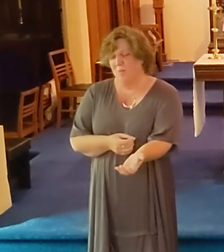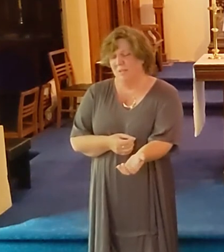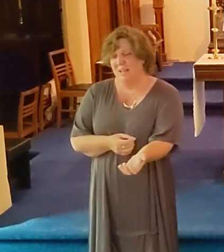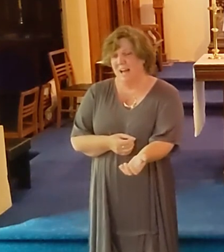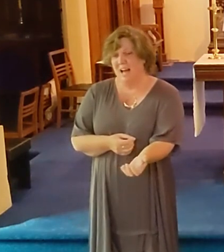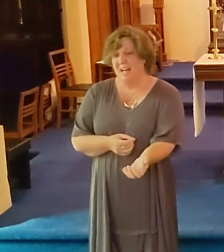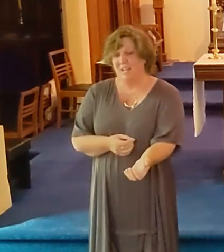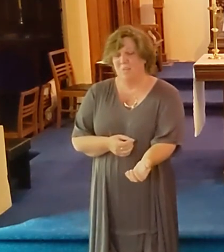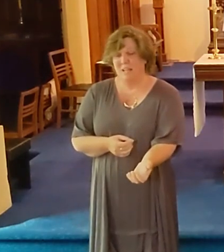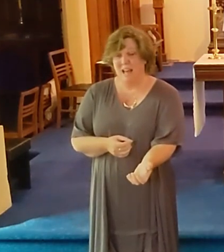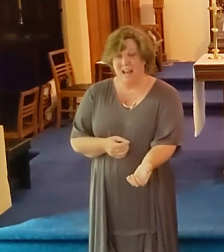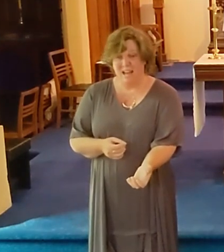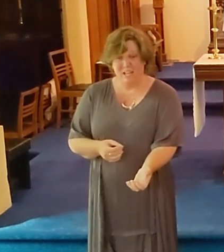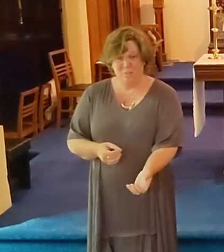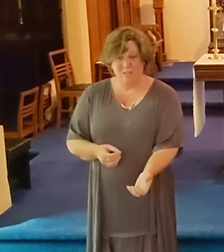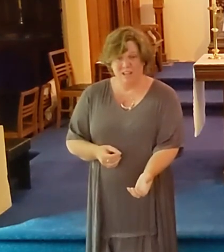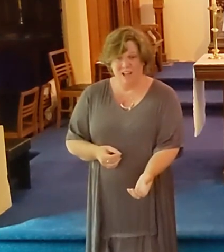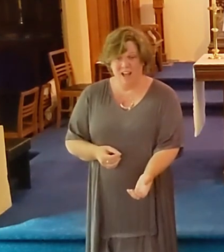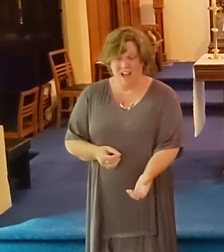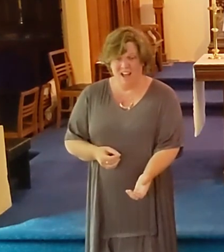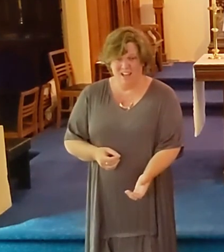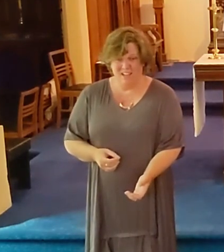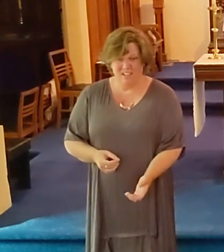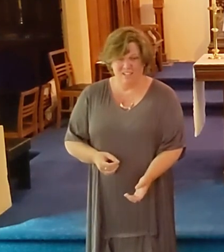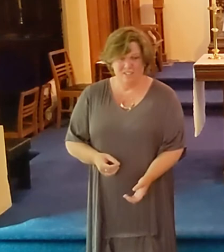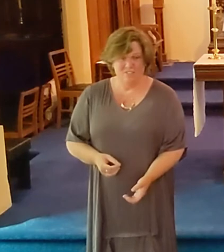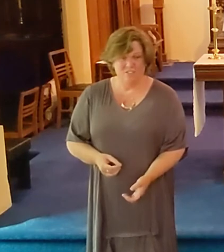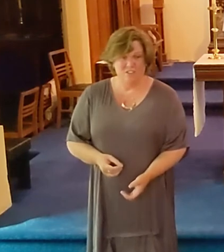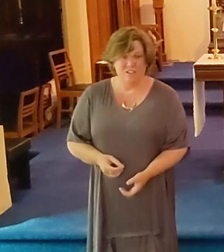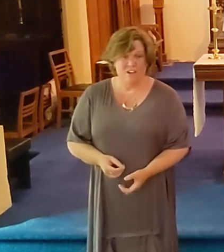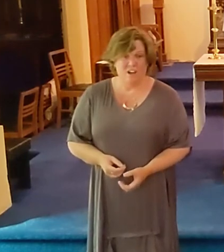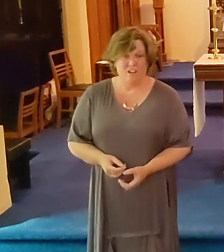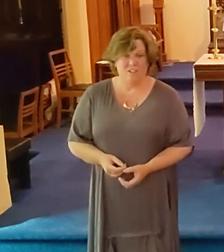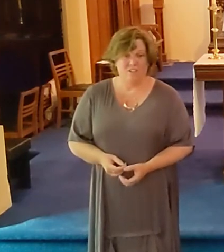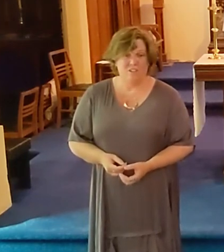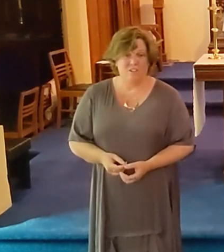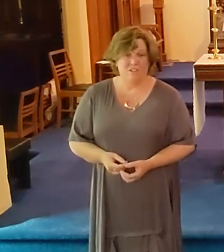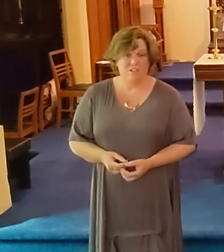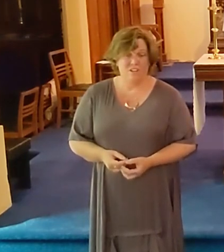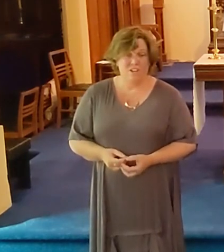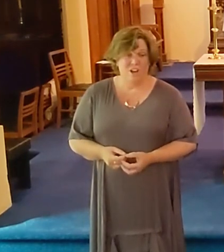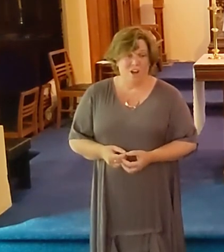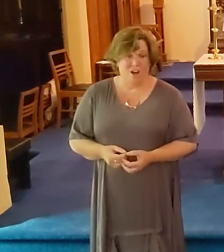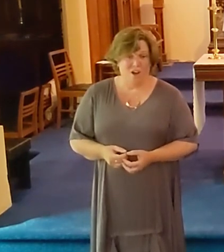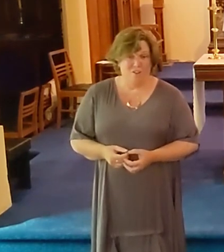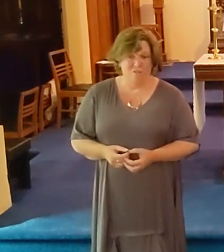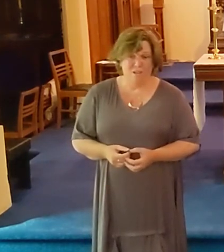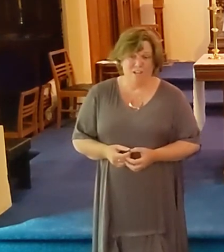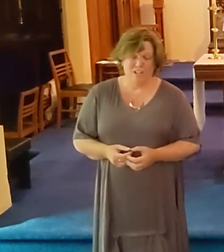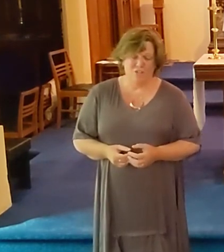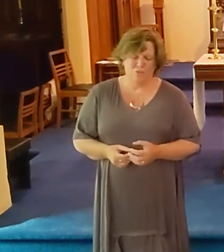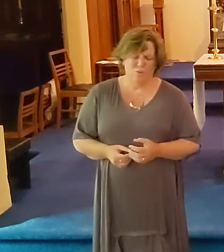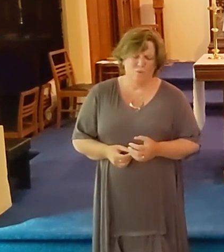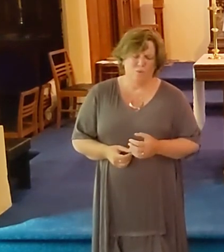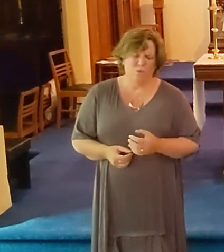Black, black, black is the color Of